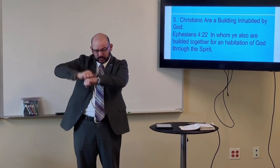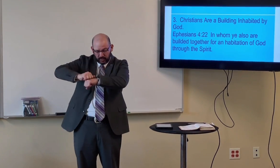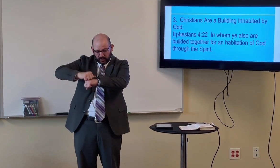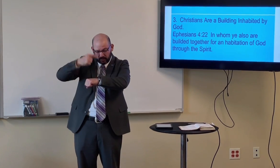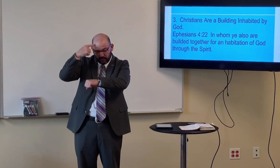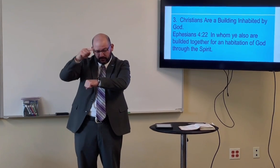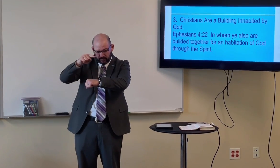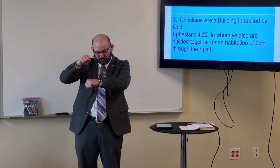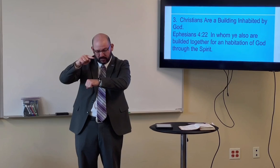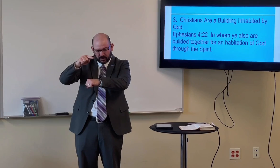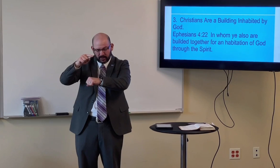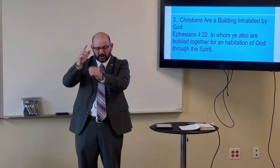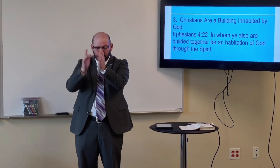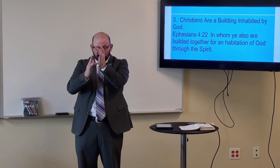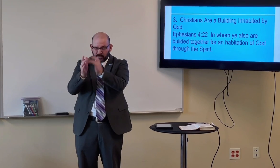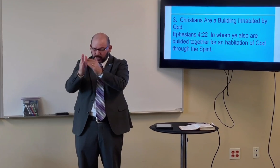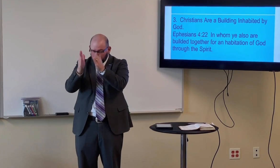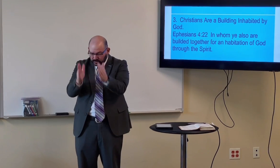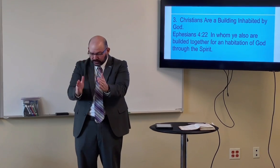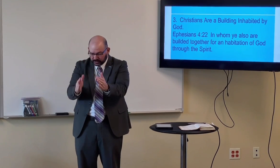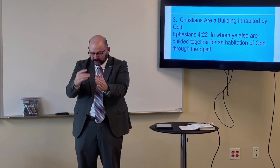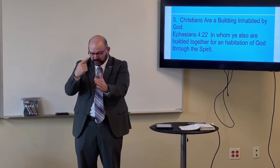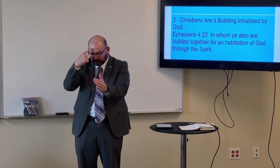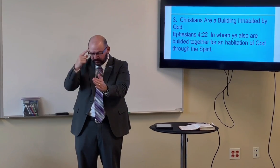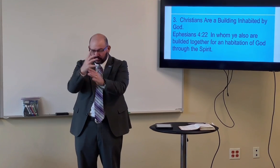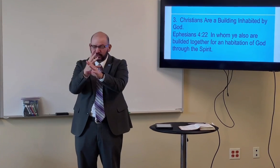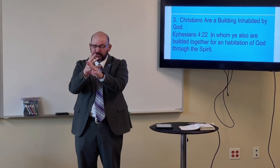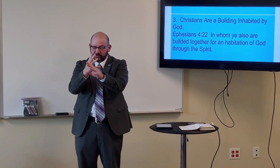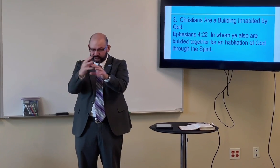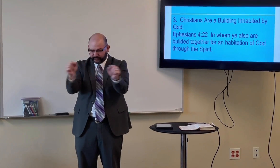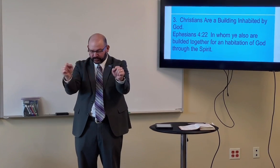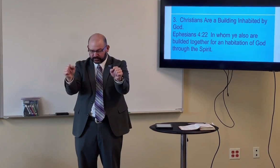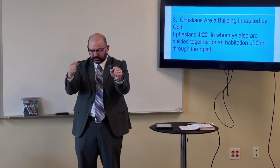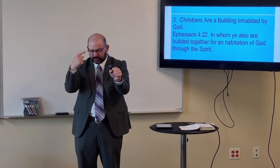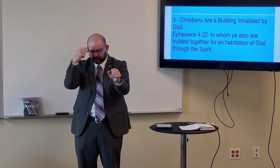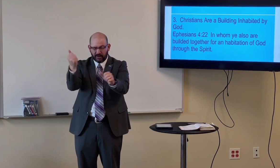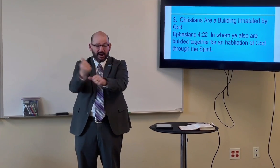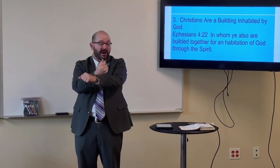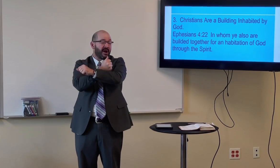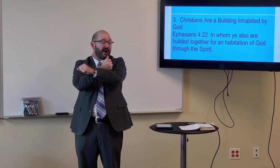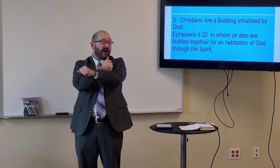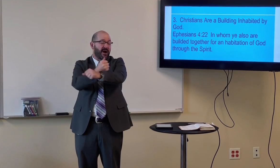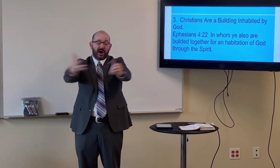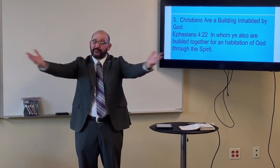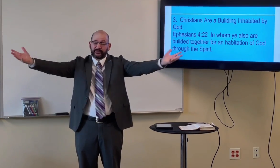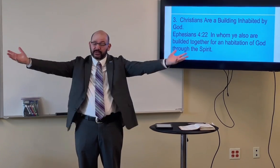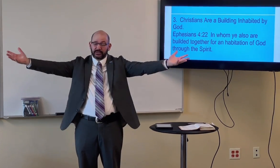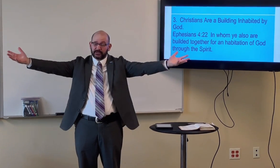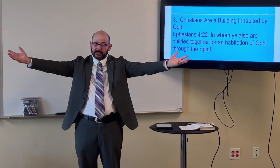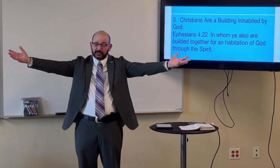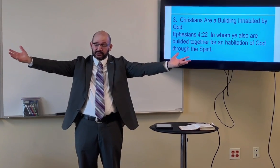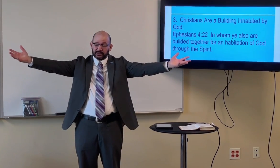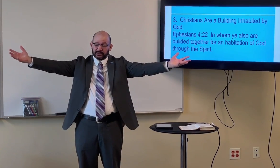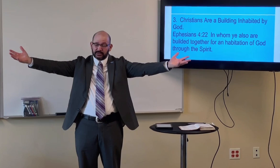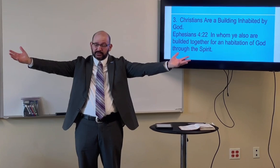the cornerstone of the Christian the salvation after that